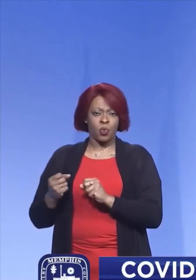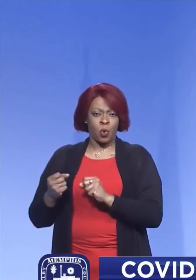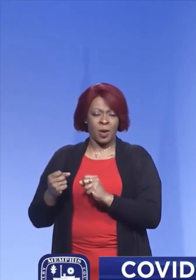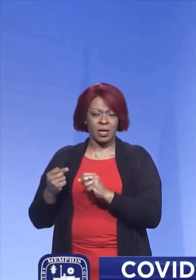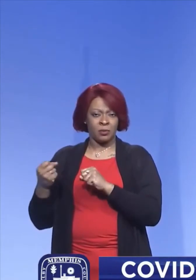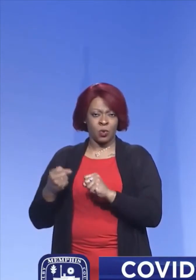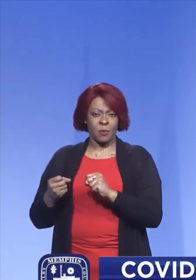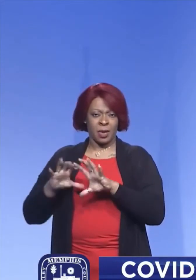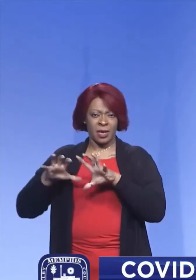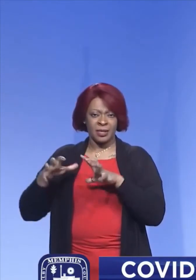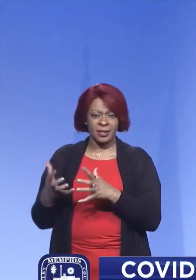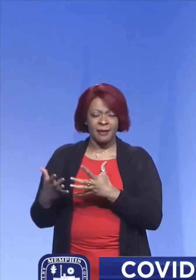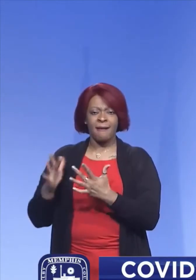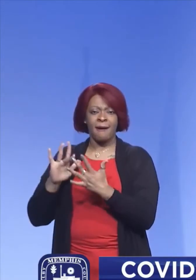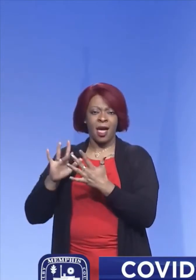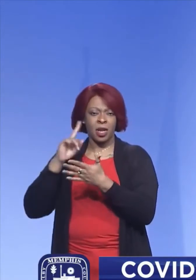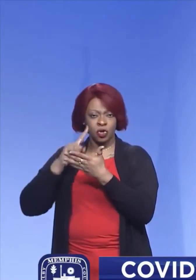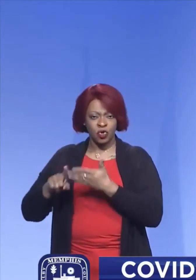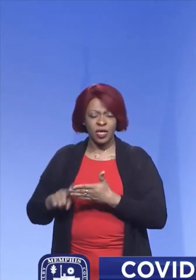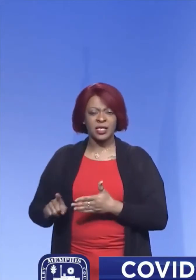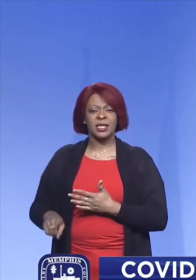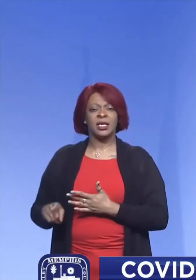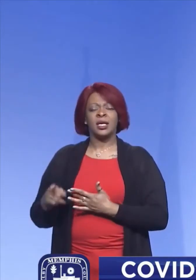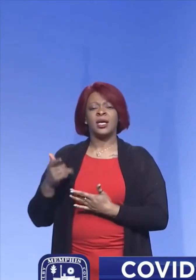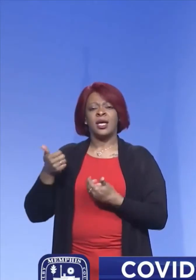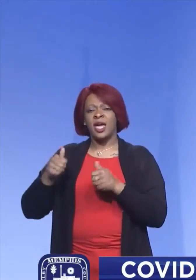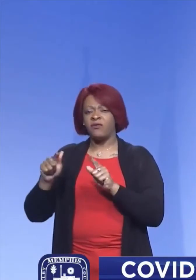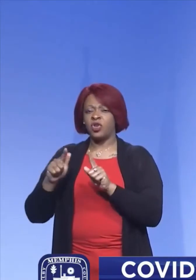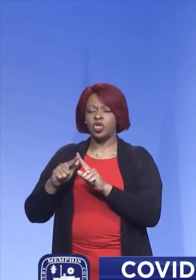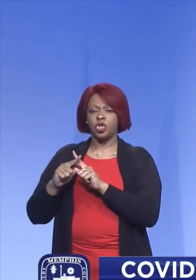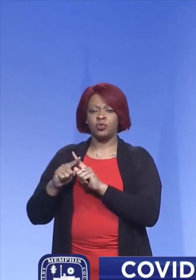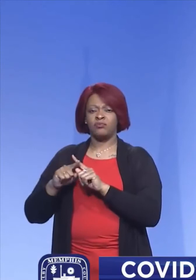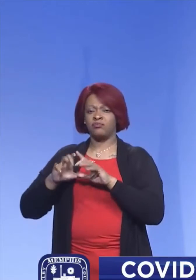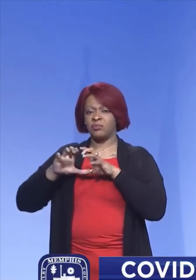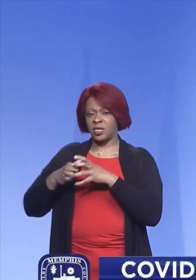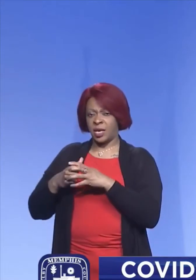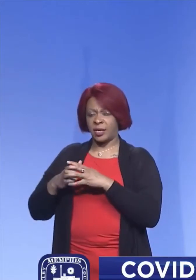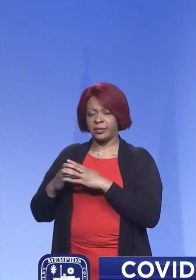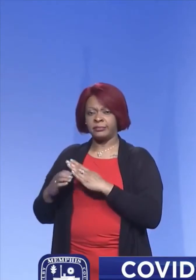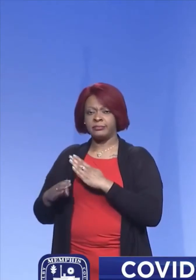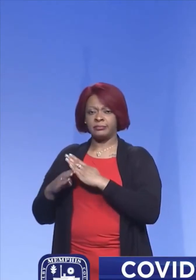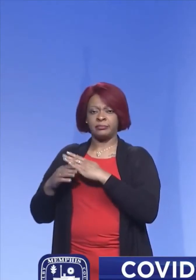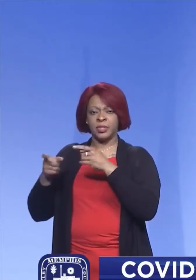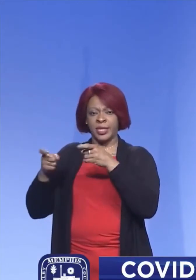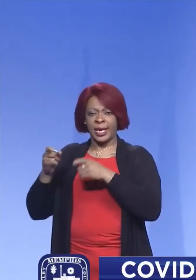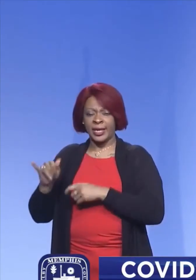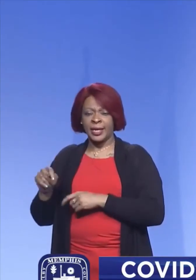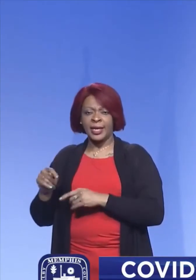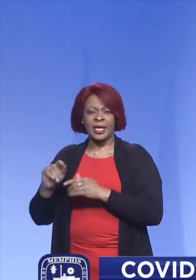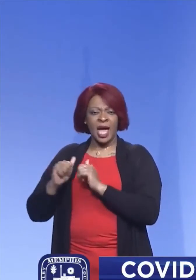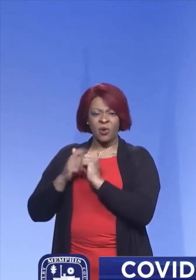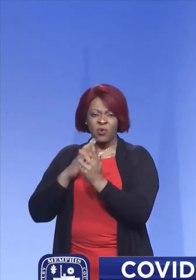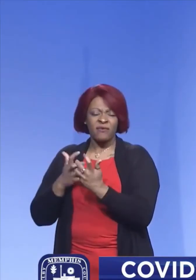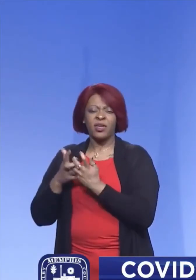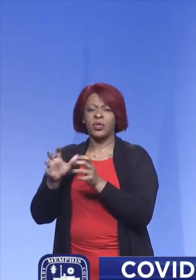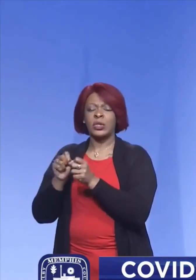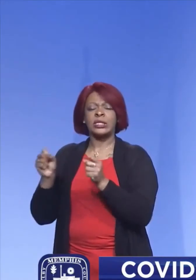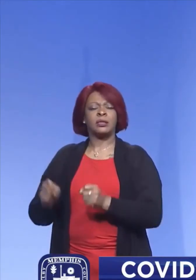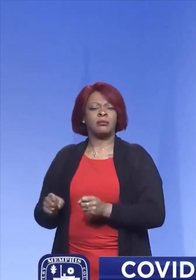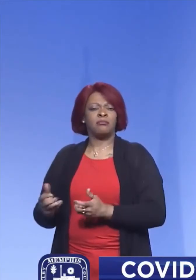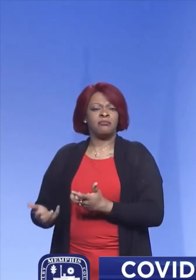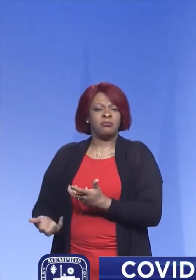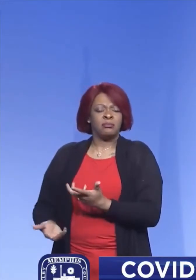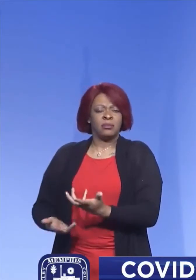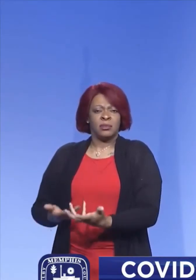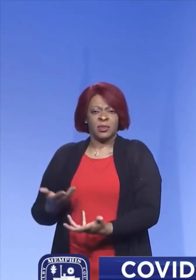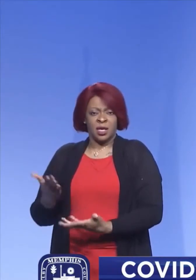your efforts to contain this, I mean, how does that fit in with the new system? it, do you,